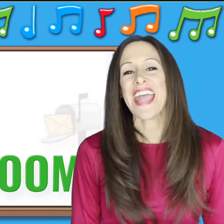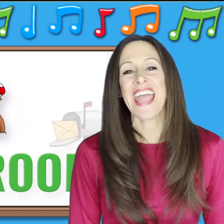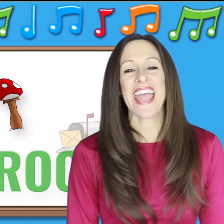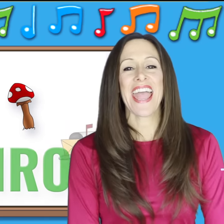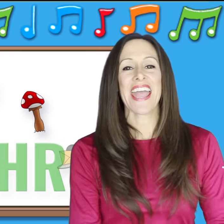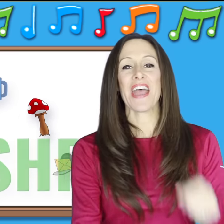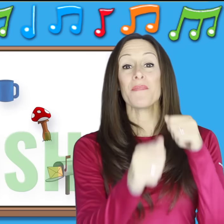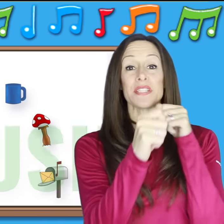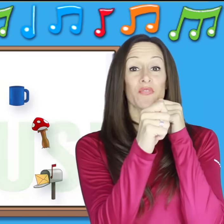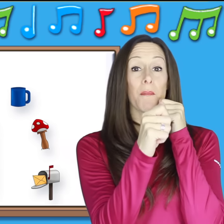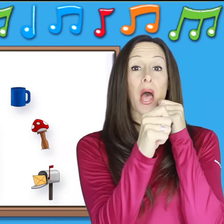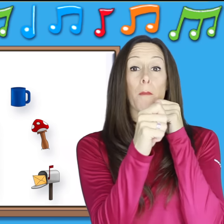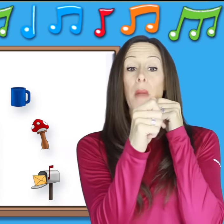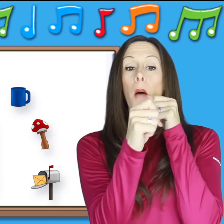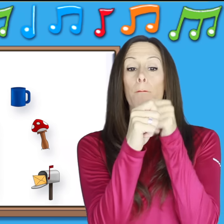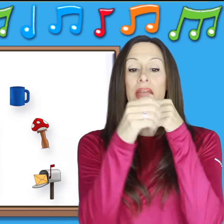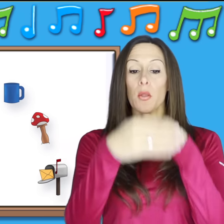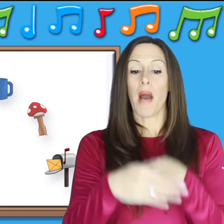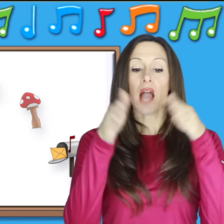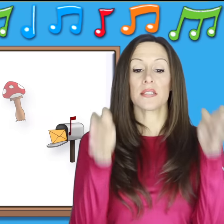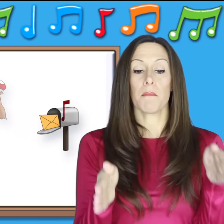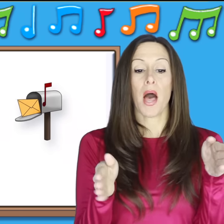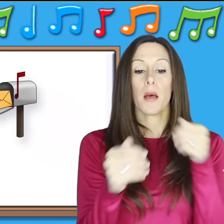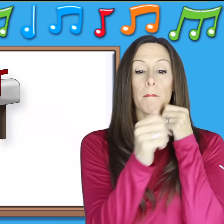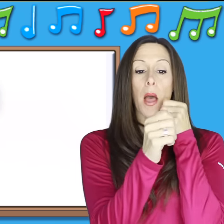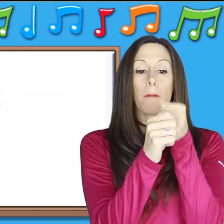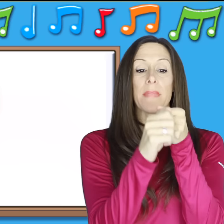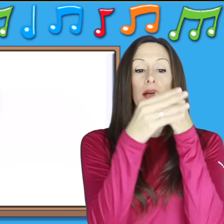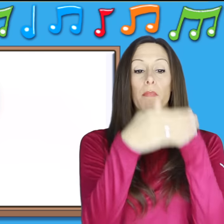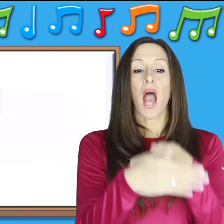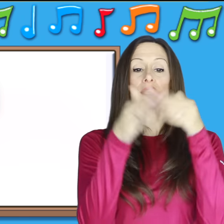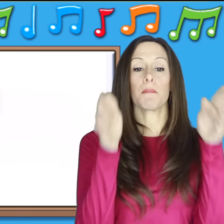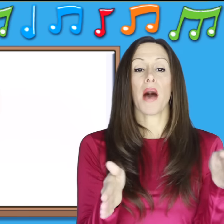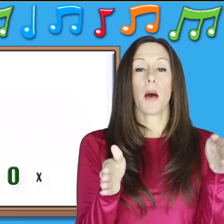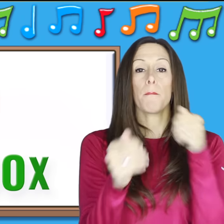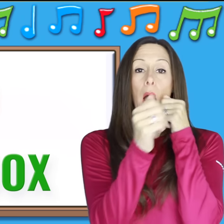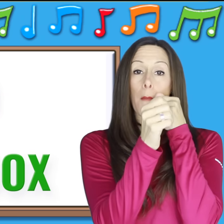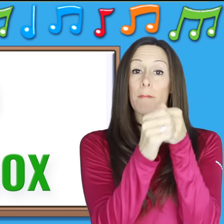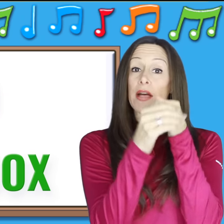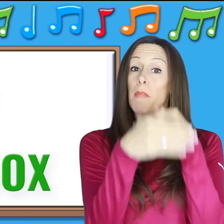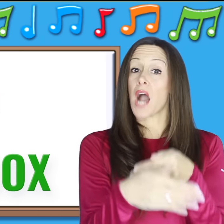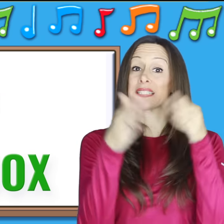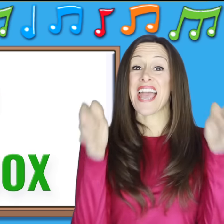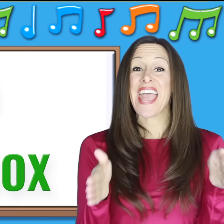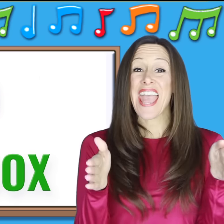is for m-m-mailbox, m-m-mailbox, m-m-mailbox M